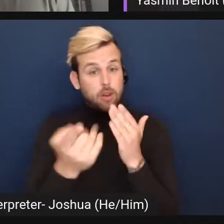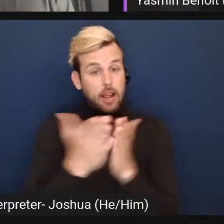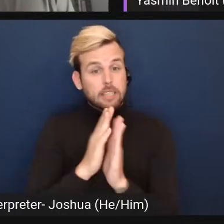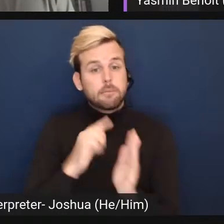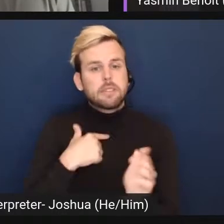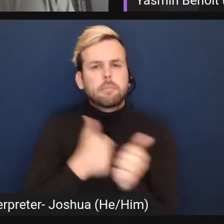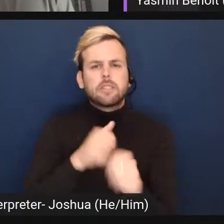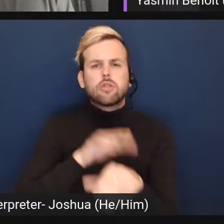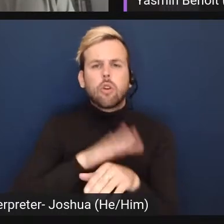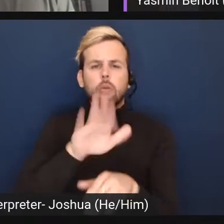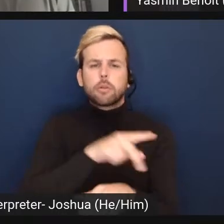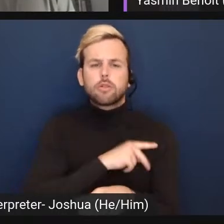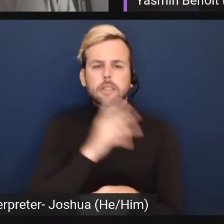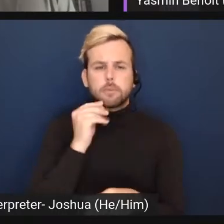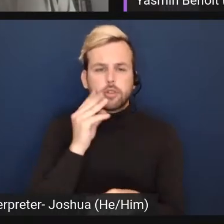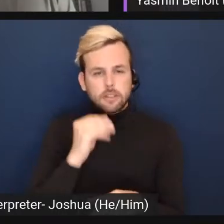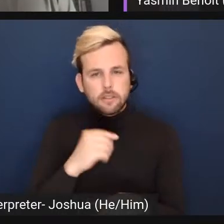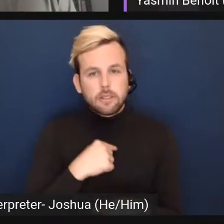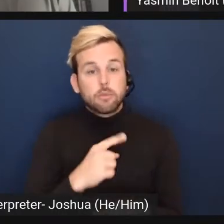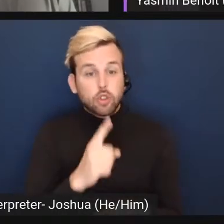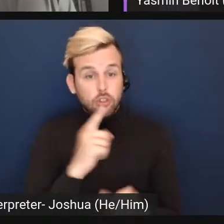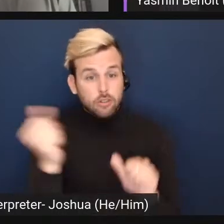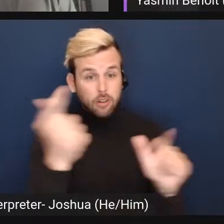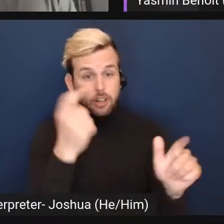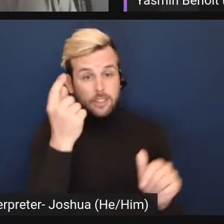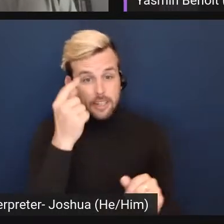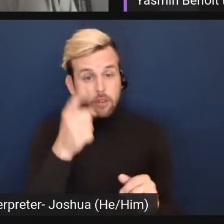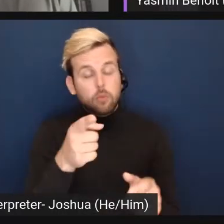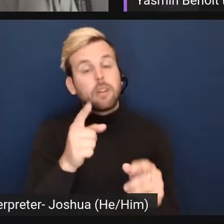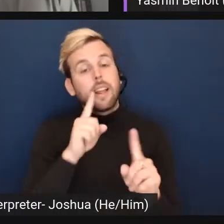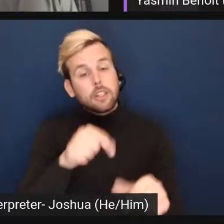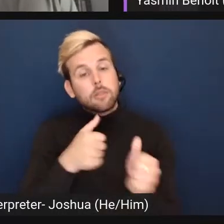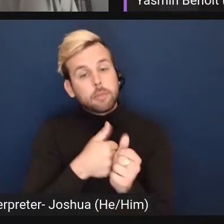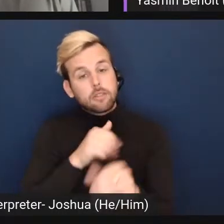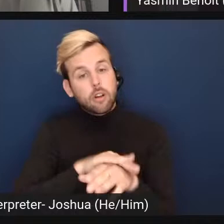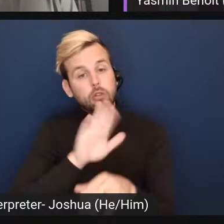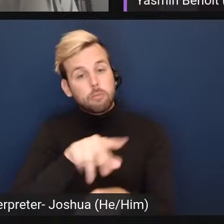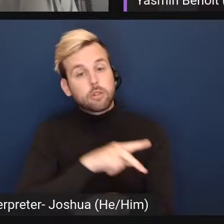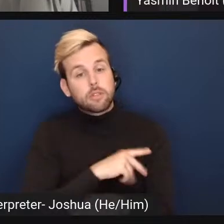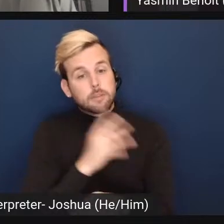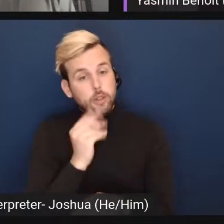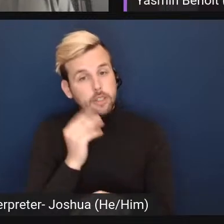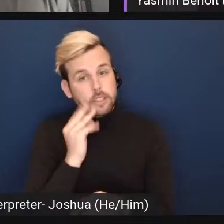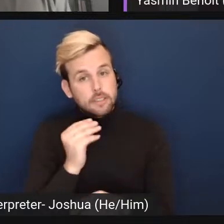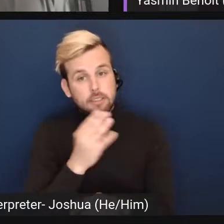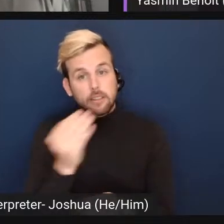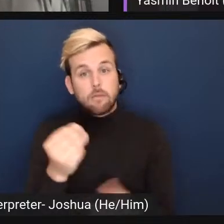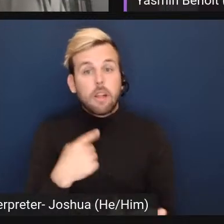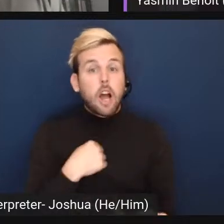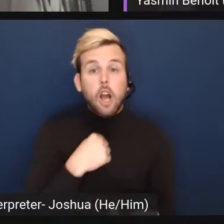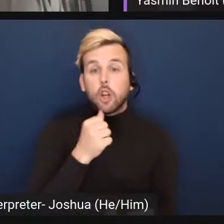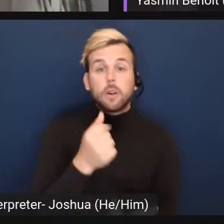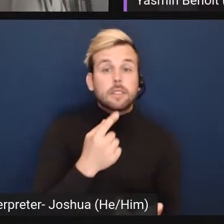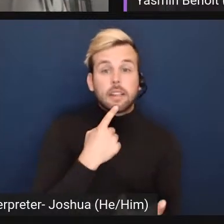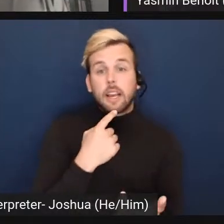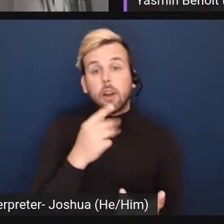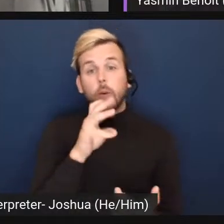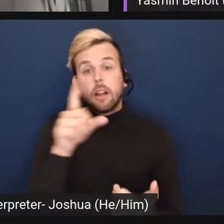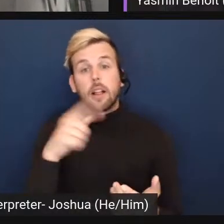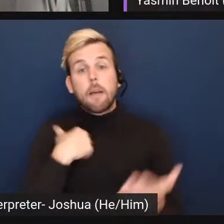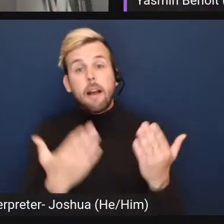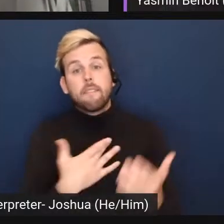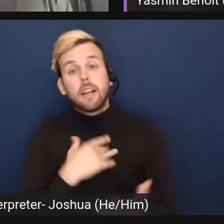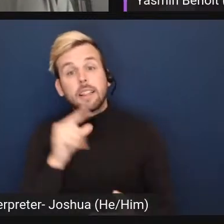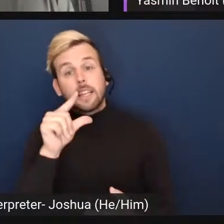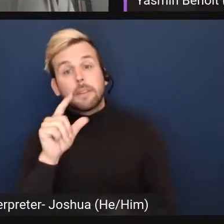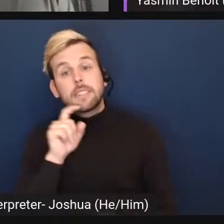personal experiences, I'm sure the people watching, you'll give an answer based on your personal experience. And I don't say, oh, so I might feel a little